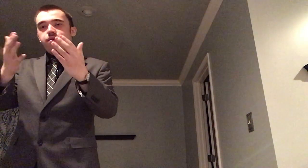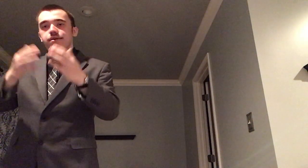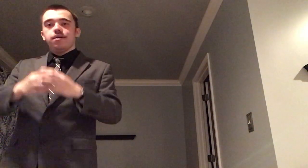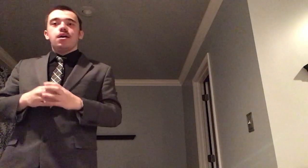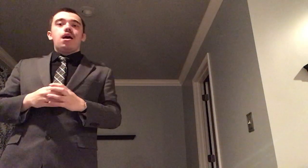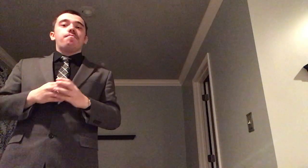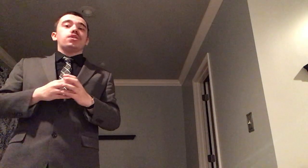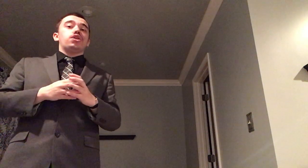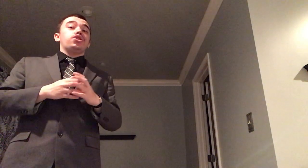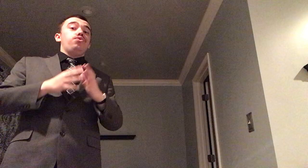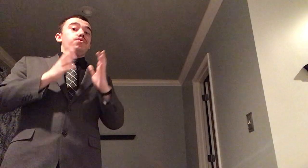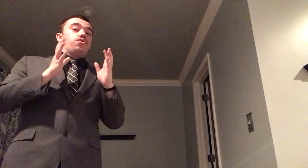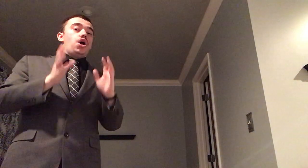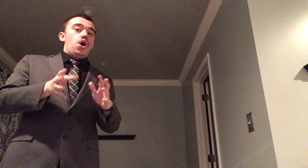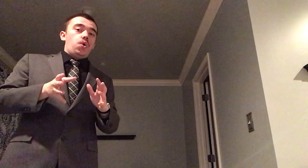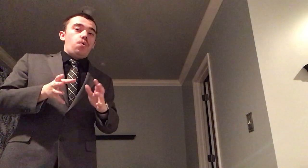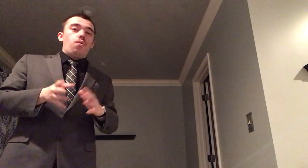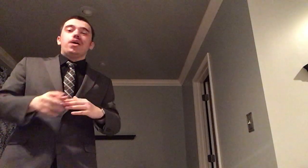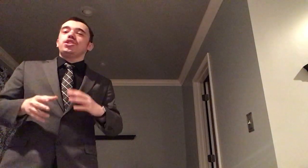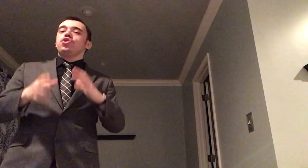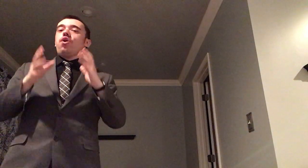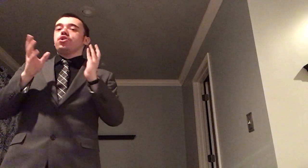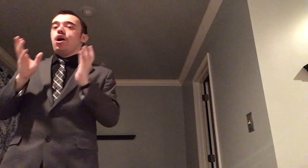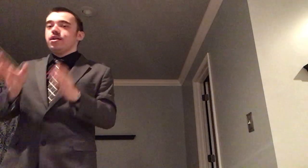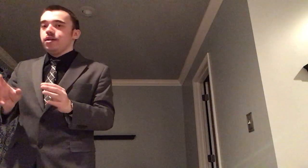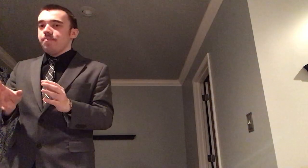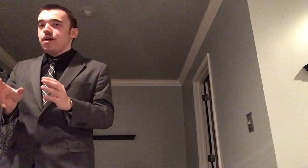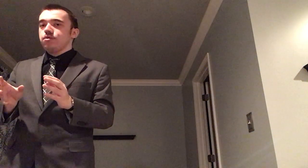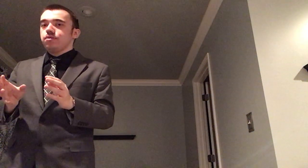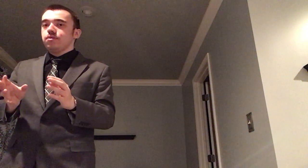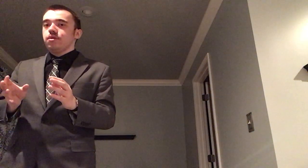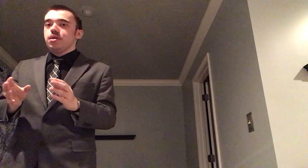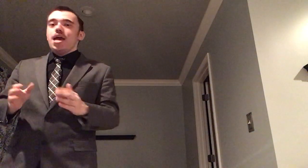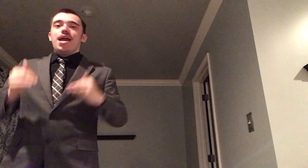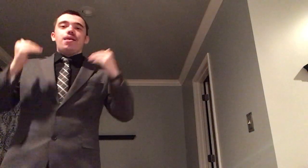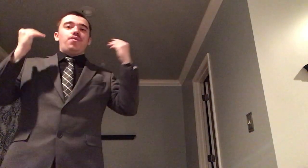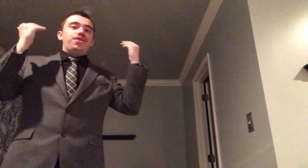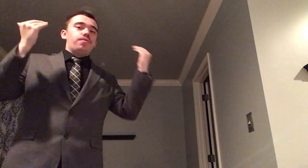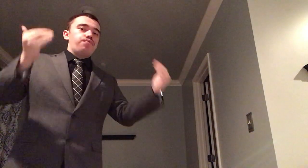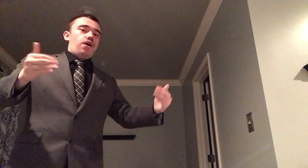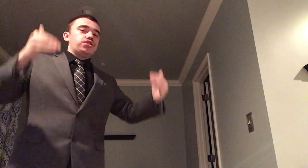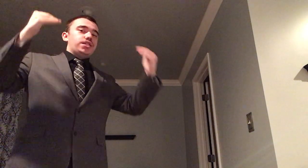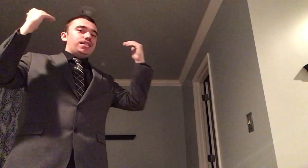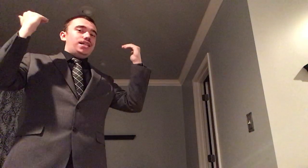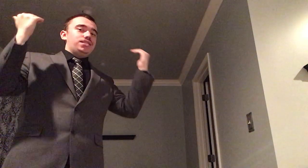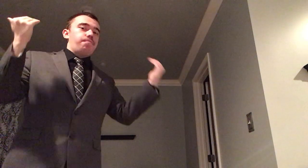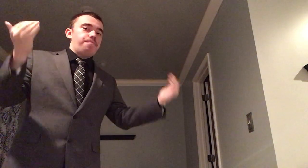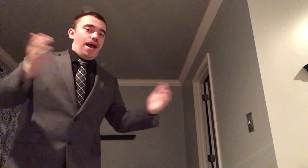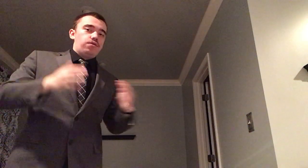because you will know what you are talking about and what the project is about